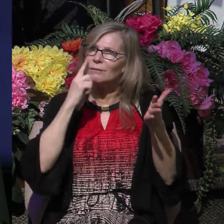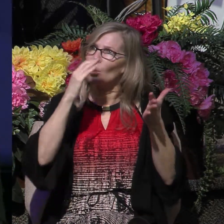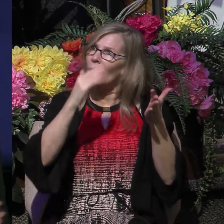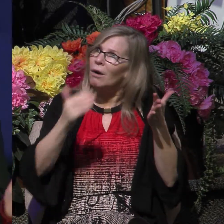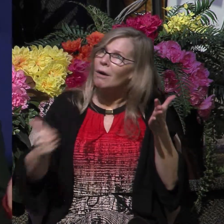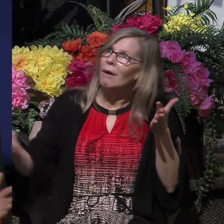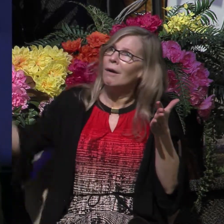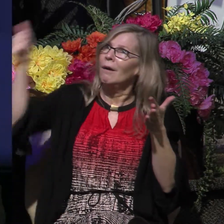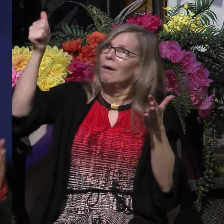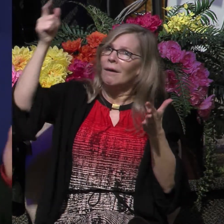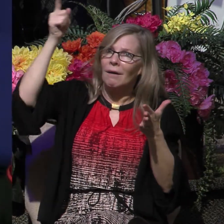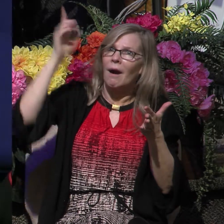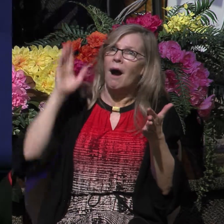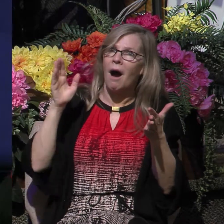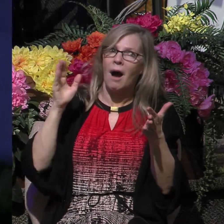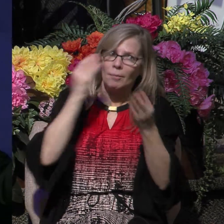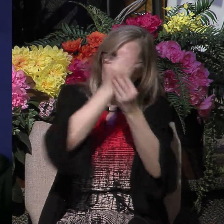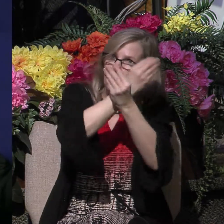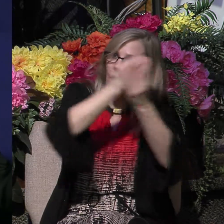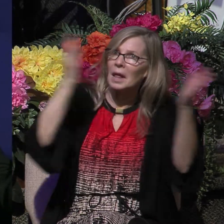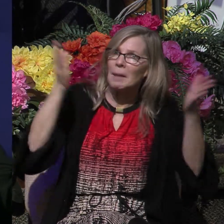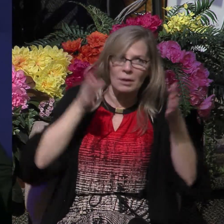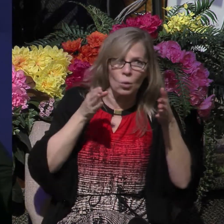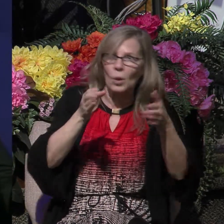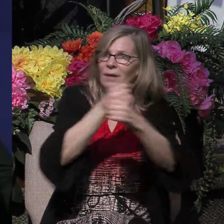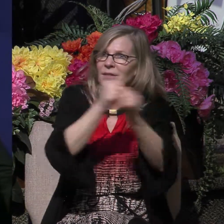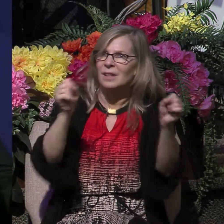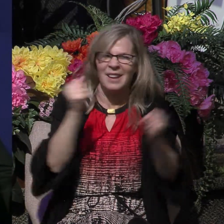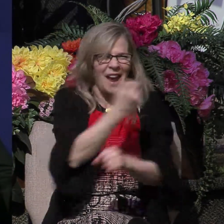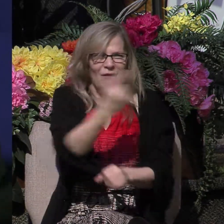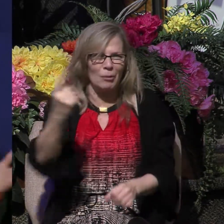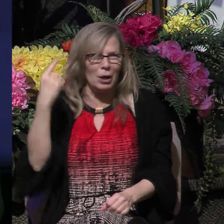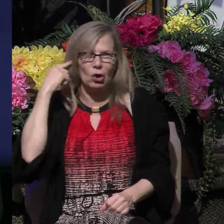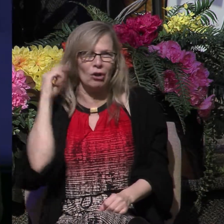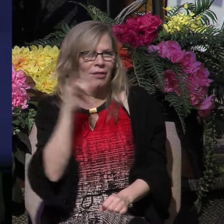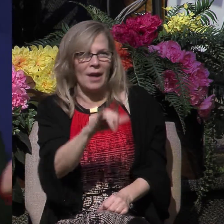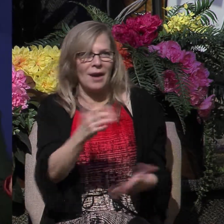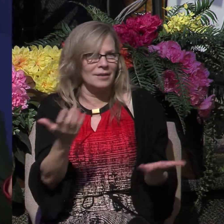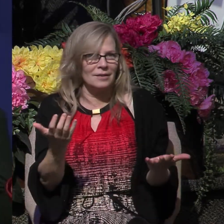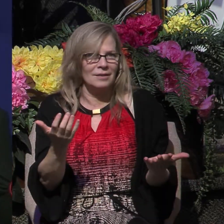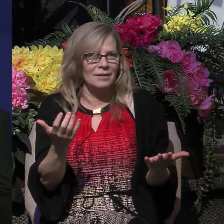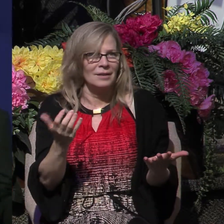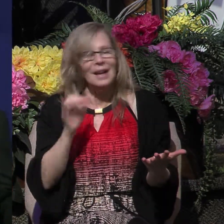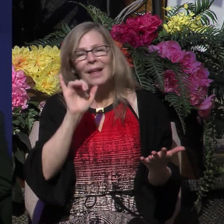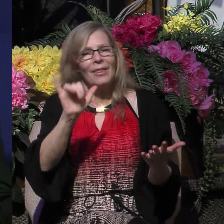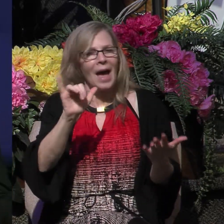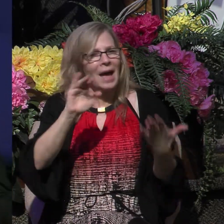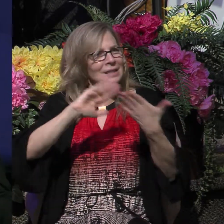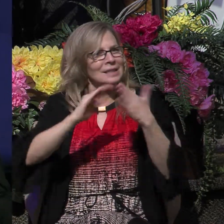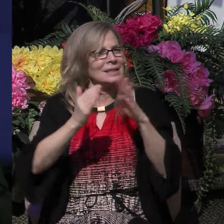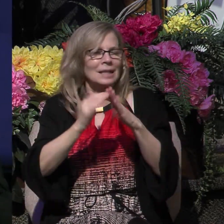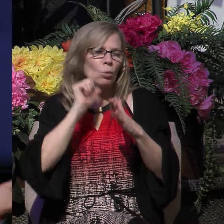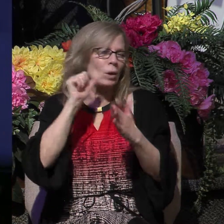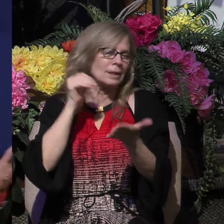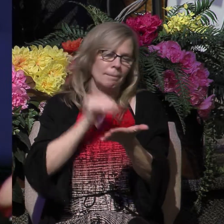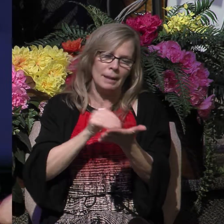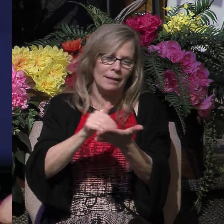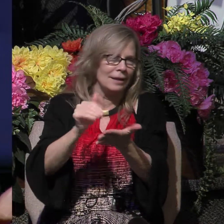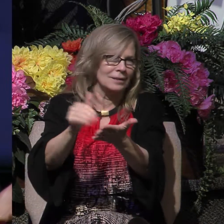and are proclaiming to you the way of salvation. Everybody in Philippi heard it. Listen, this wasn't a metropolis of millions of people. We call it a city. was